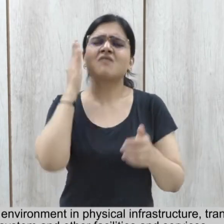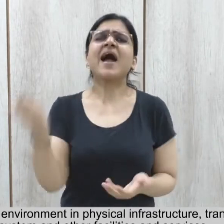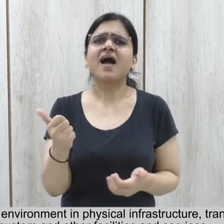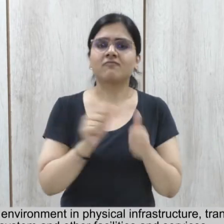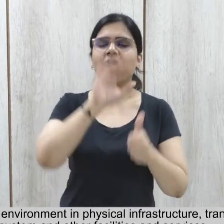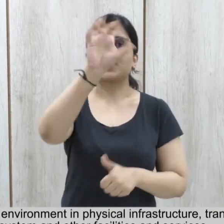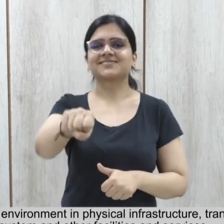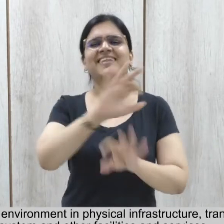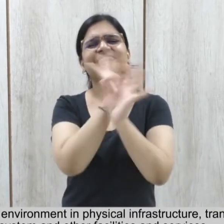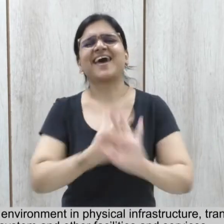services